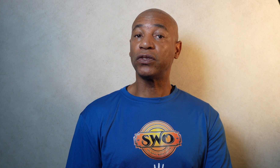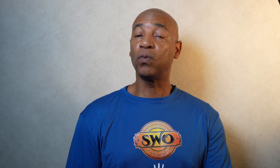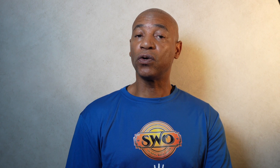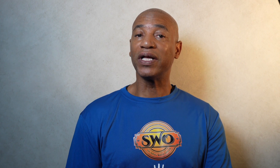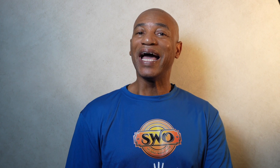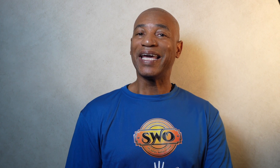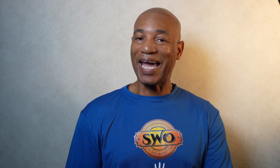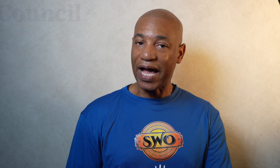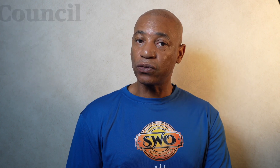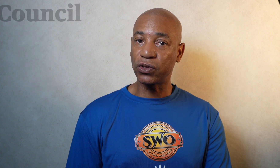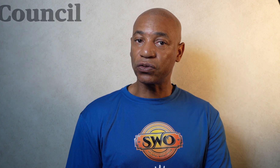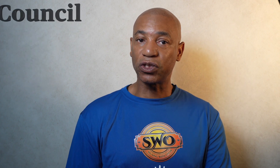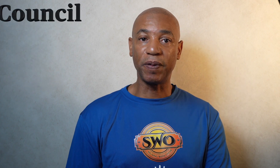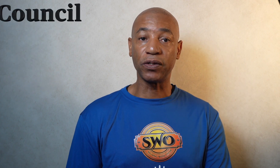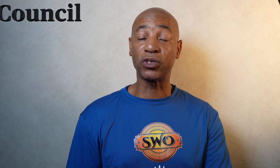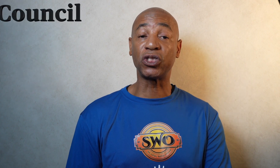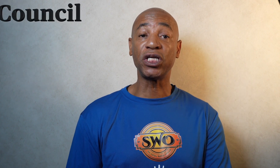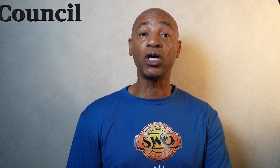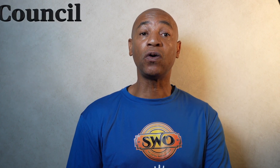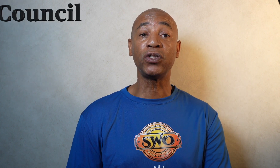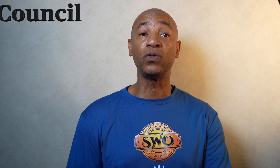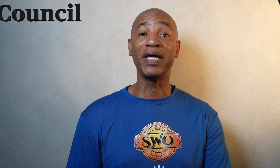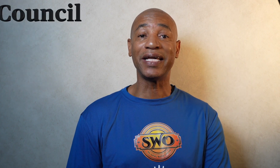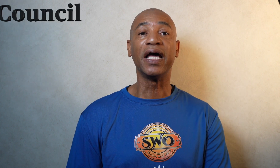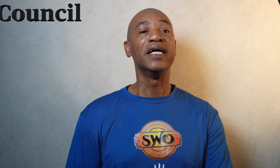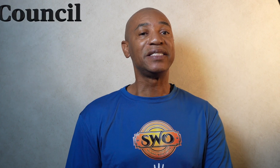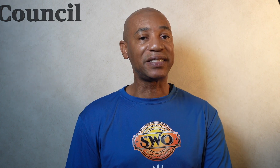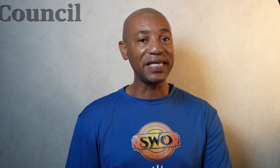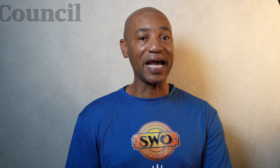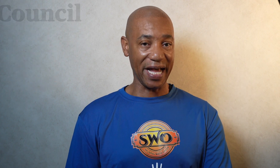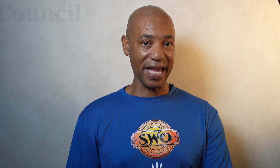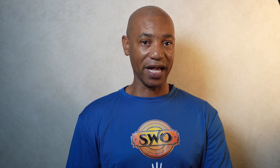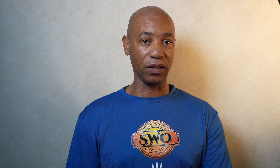the word counsel spelled c-o-u-n-c-i-l.